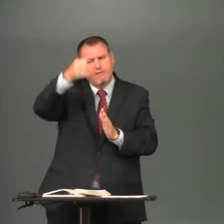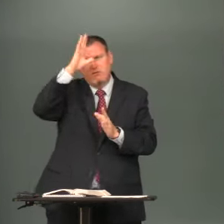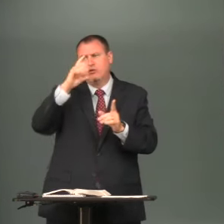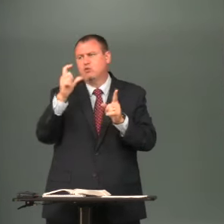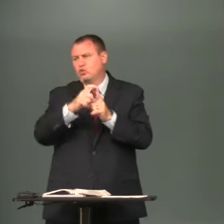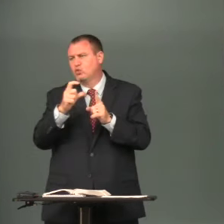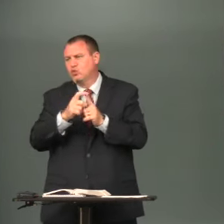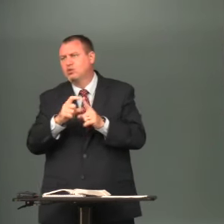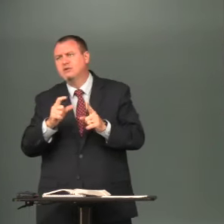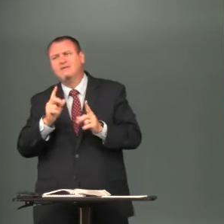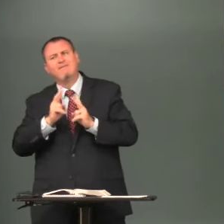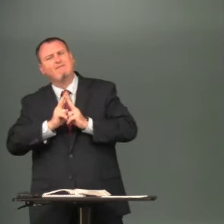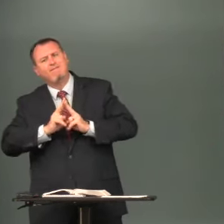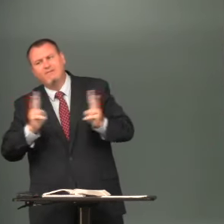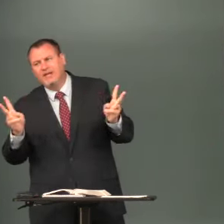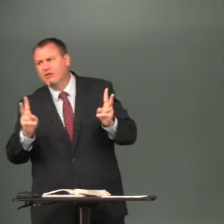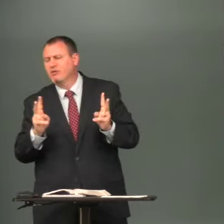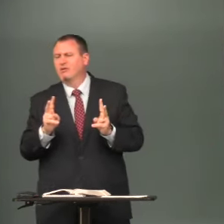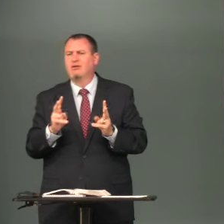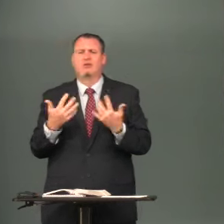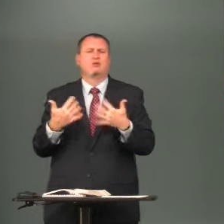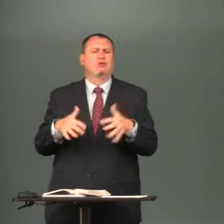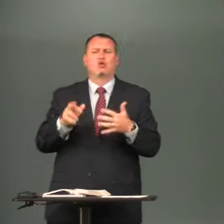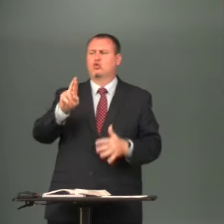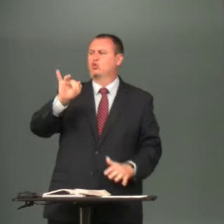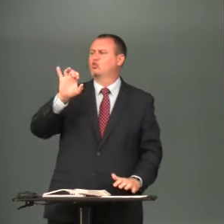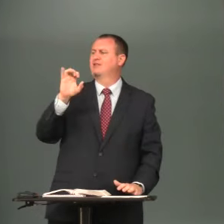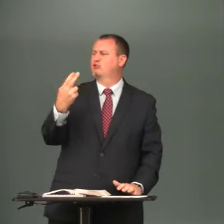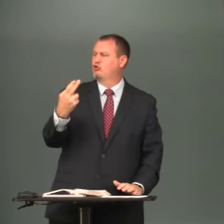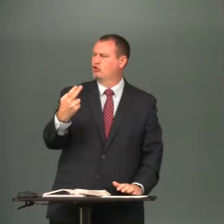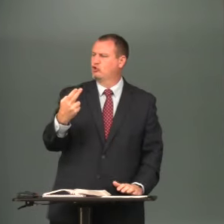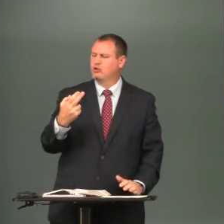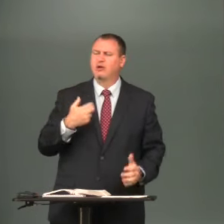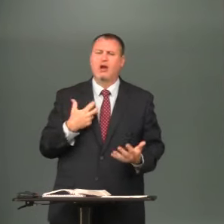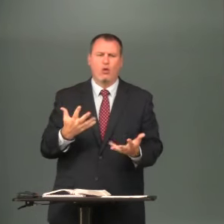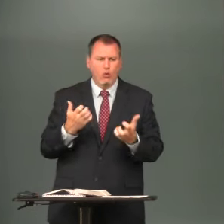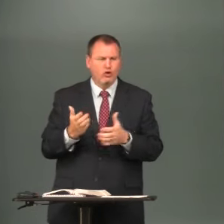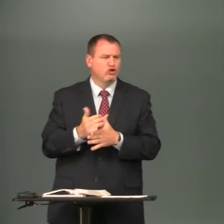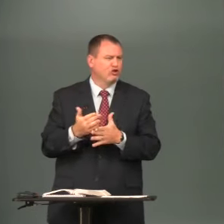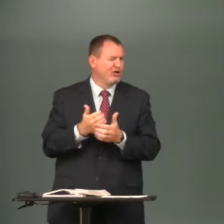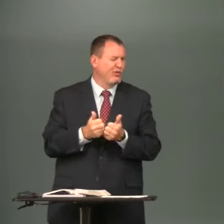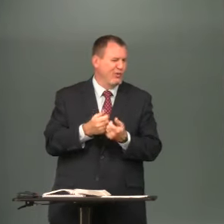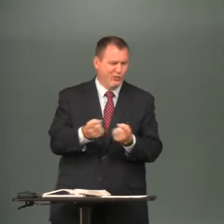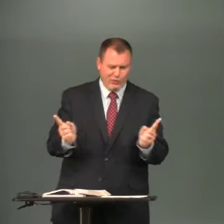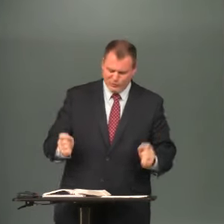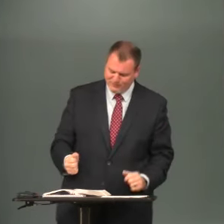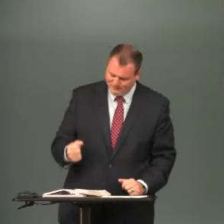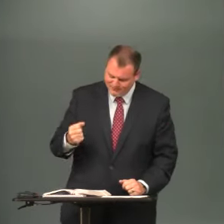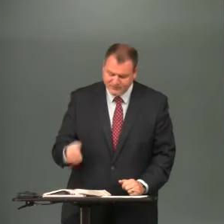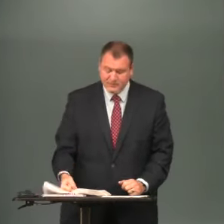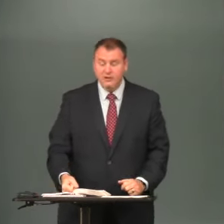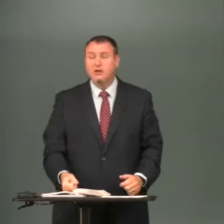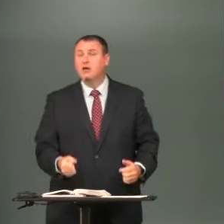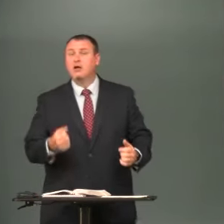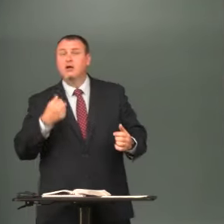the depth and knowledge of god's word it is very rich and i want to share it with you all